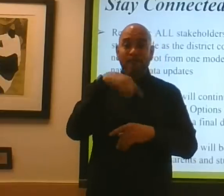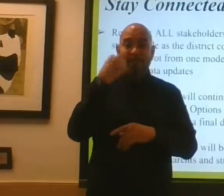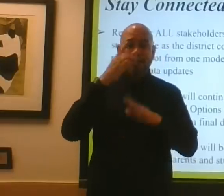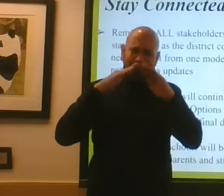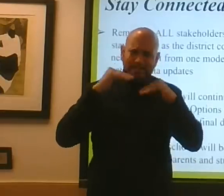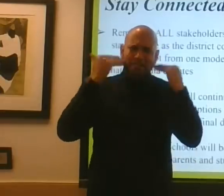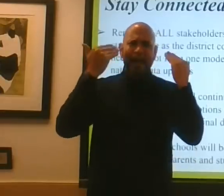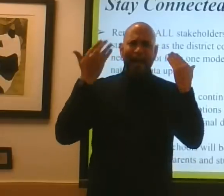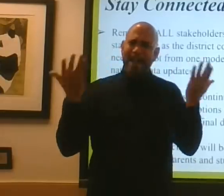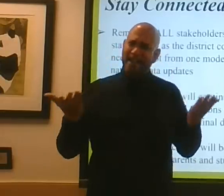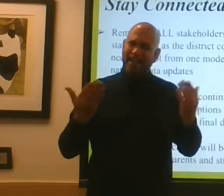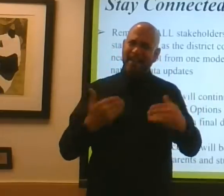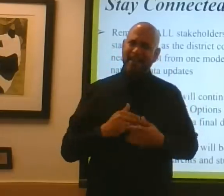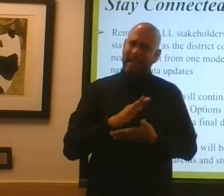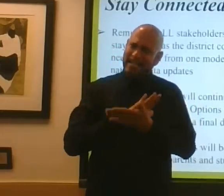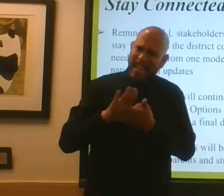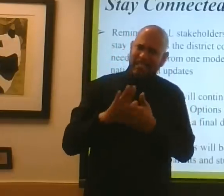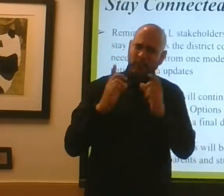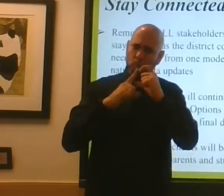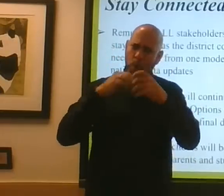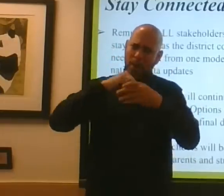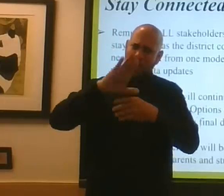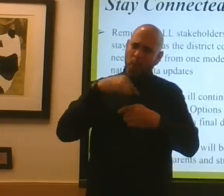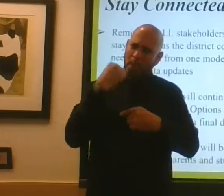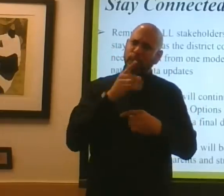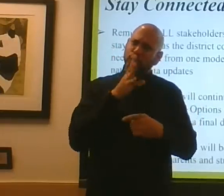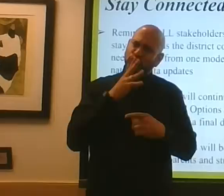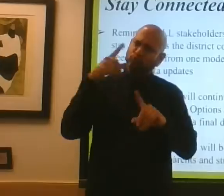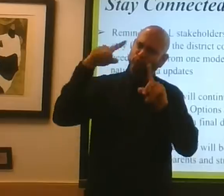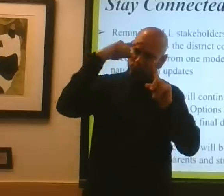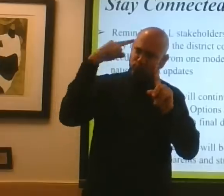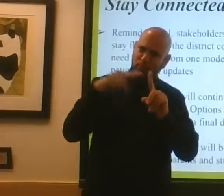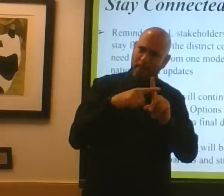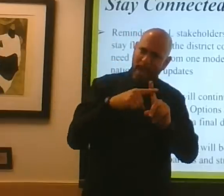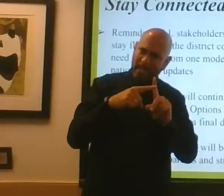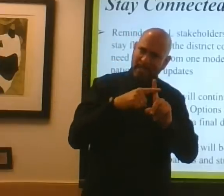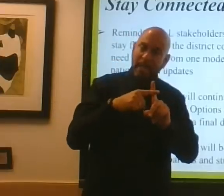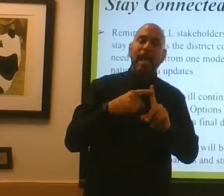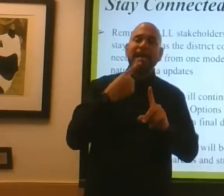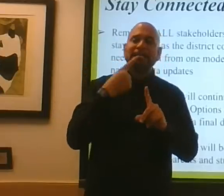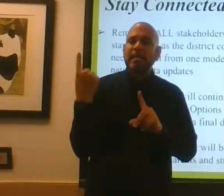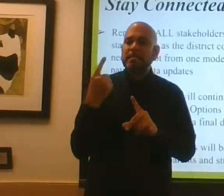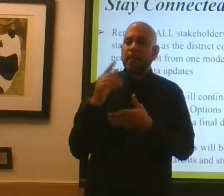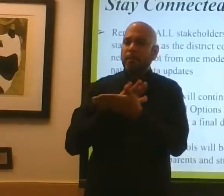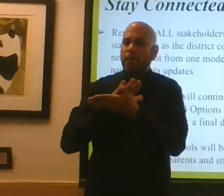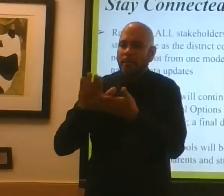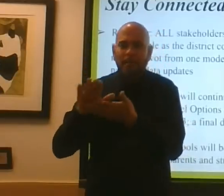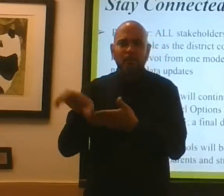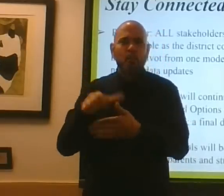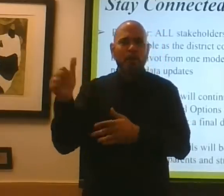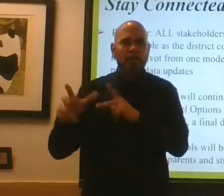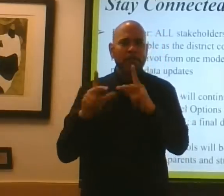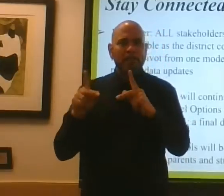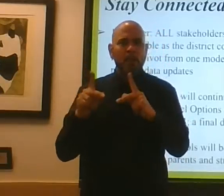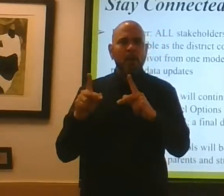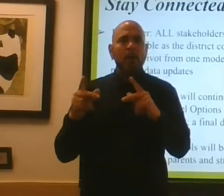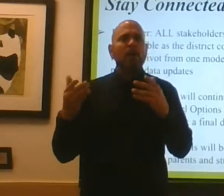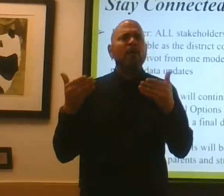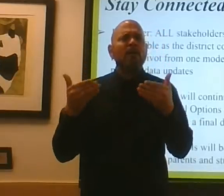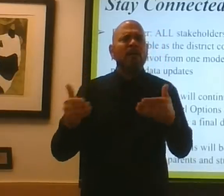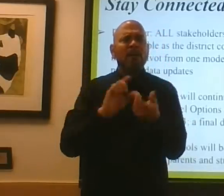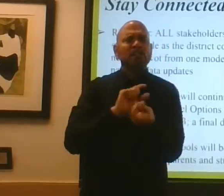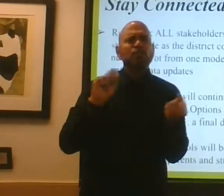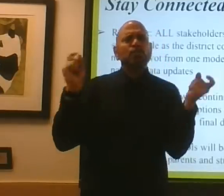Put a nice word in your mouth and say something kind to somebody else. Let's change